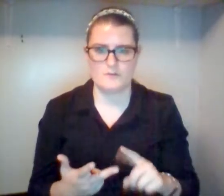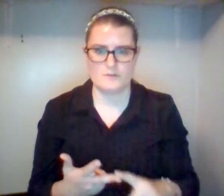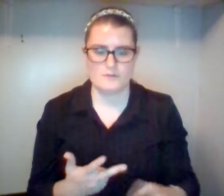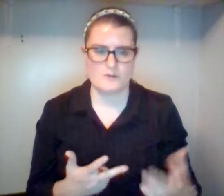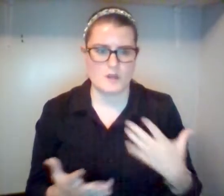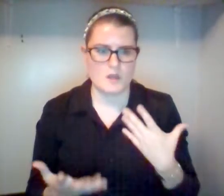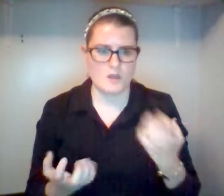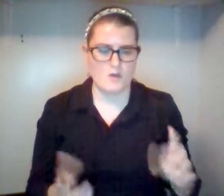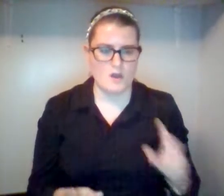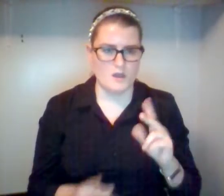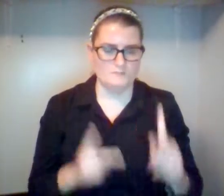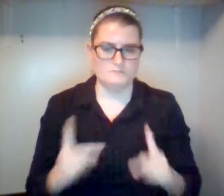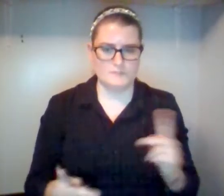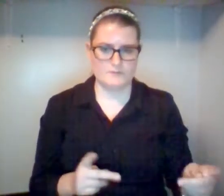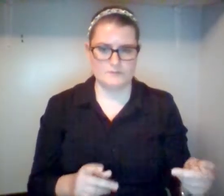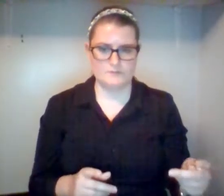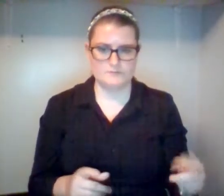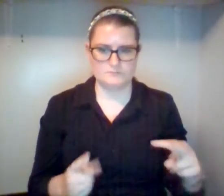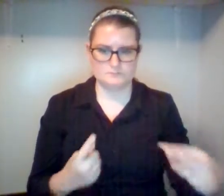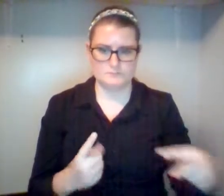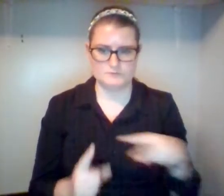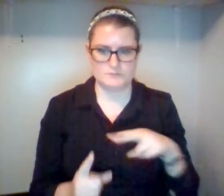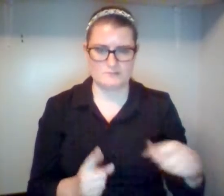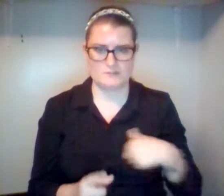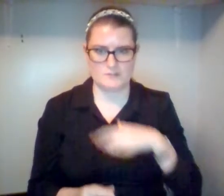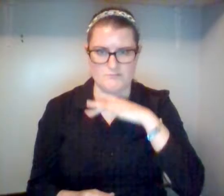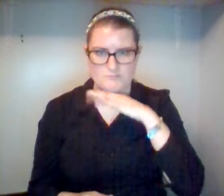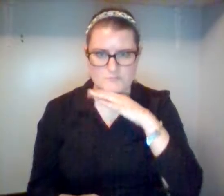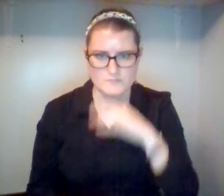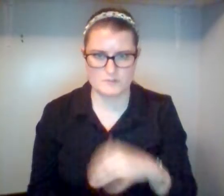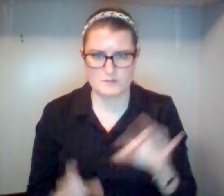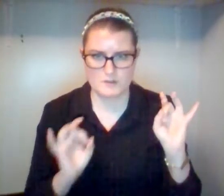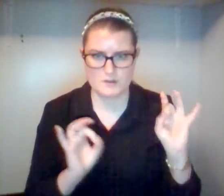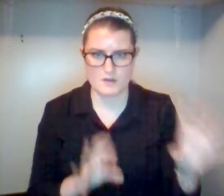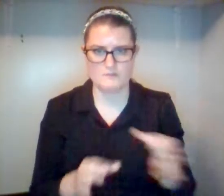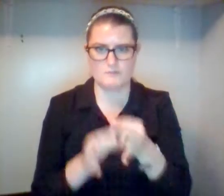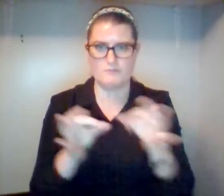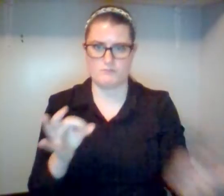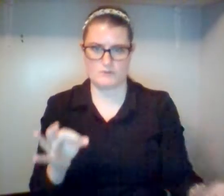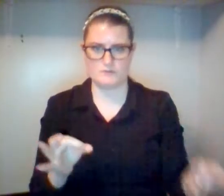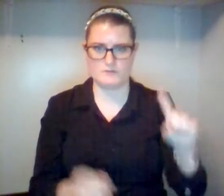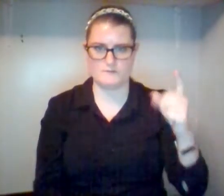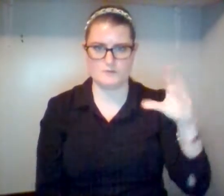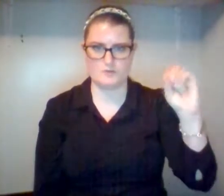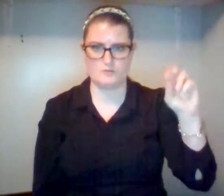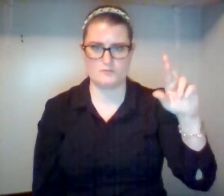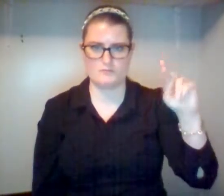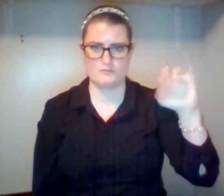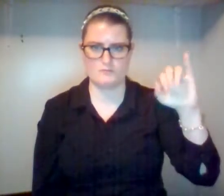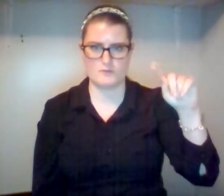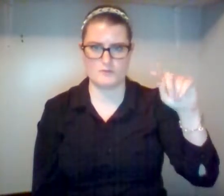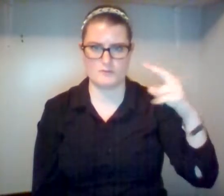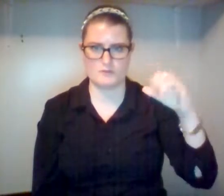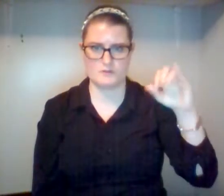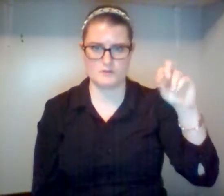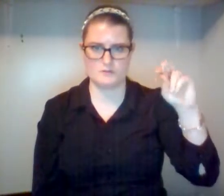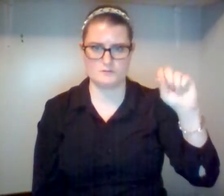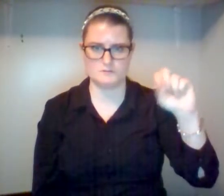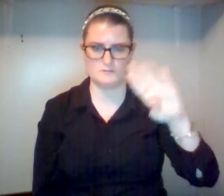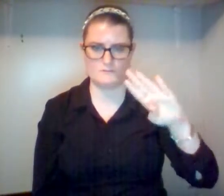self-image in the eyes of the world? I think the answer is that we should not go out of our